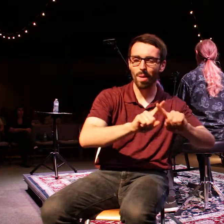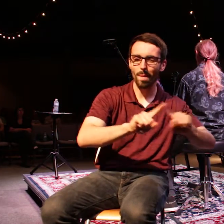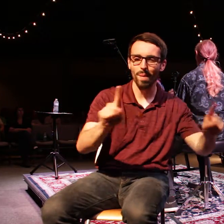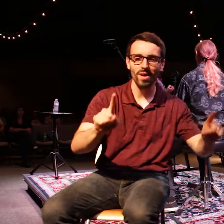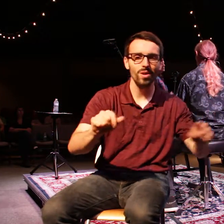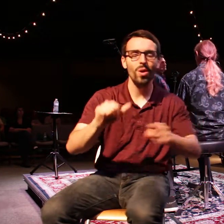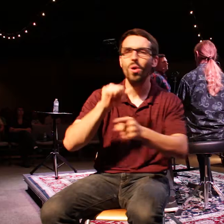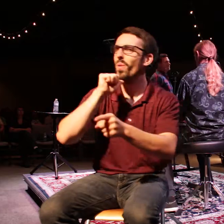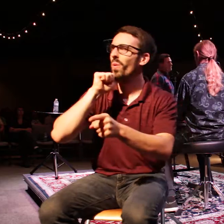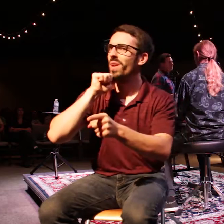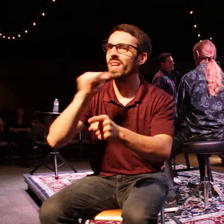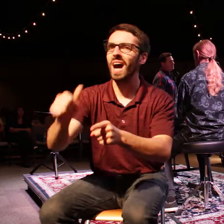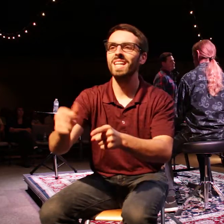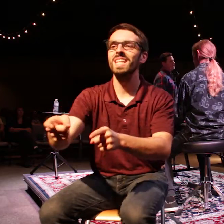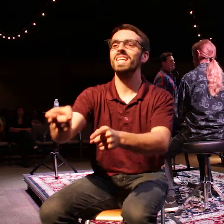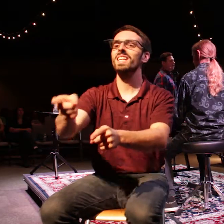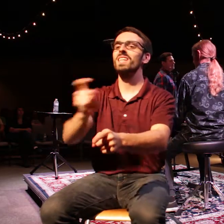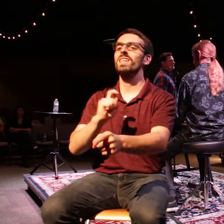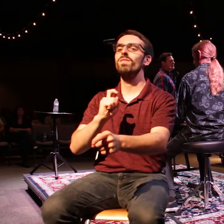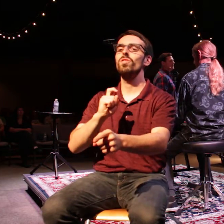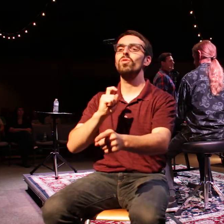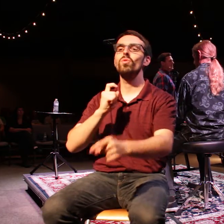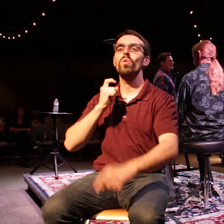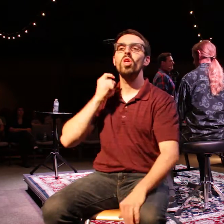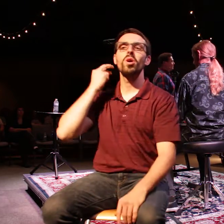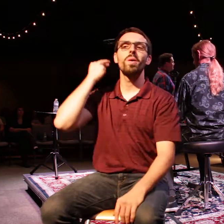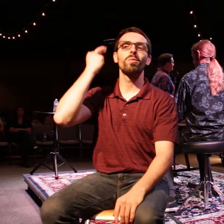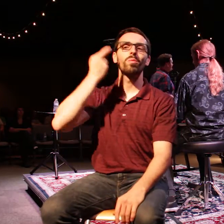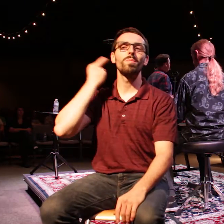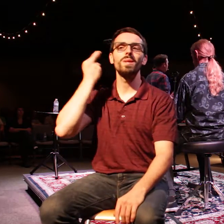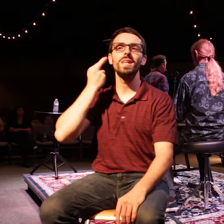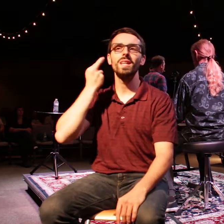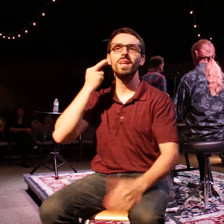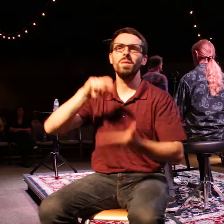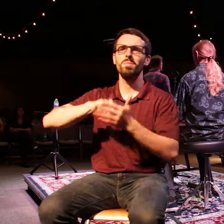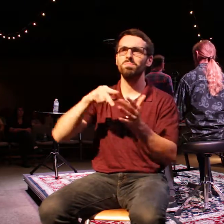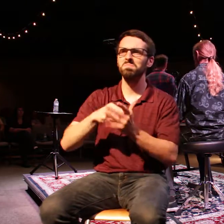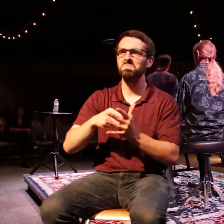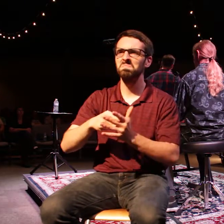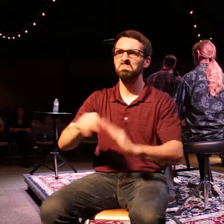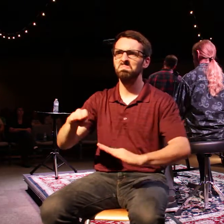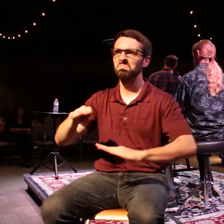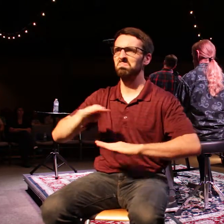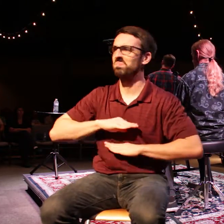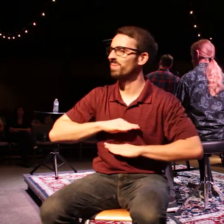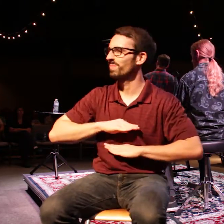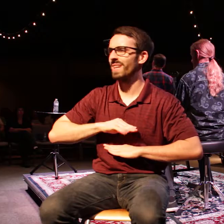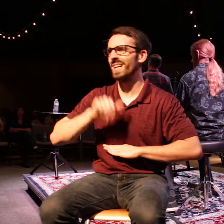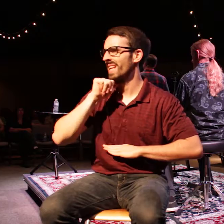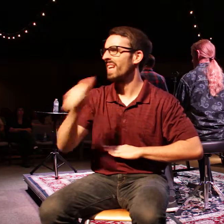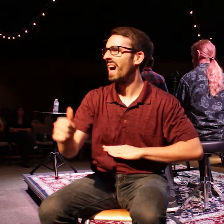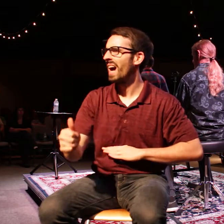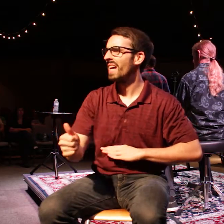ultimate sense of meaning and purpose that you want it to. There'll be a deep restlessness to work. Now, there will be a deep